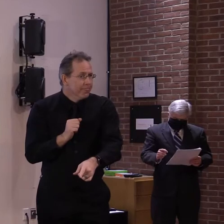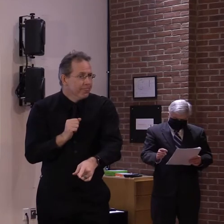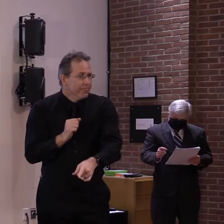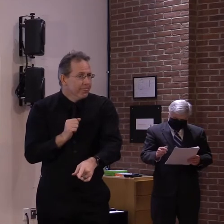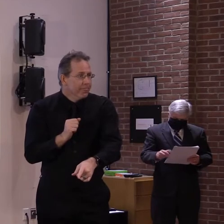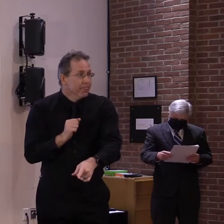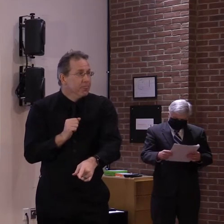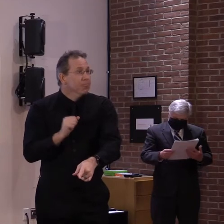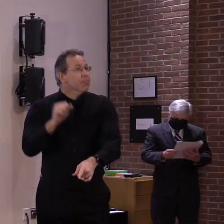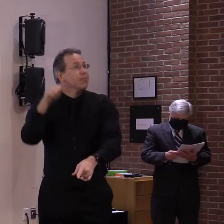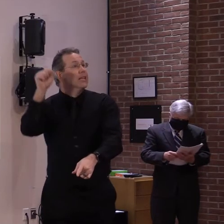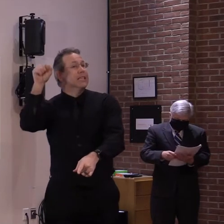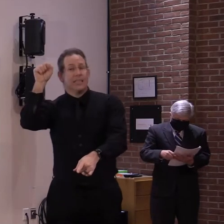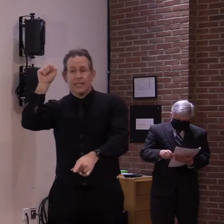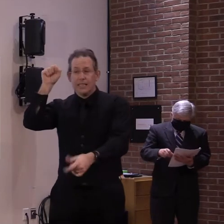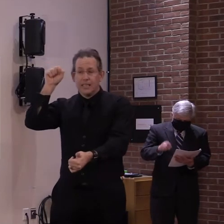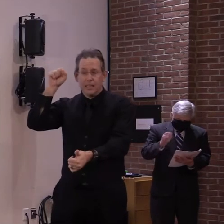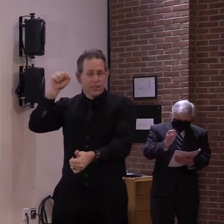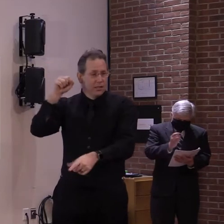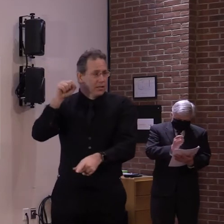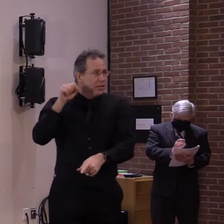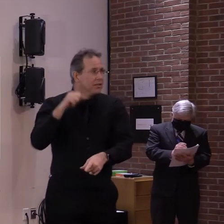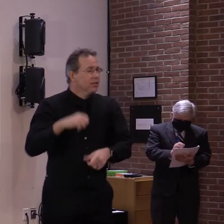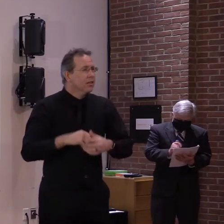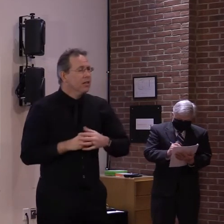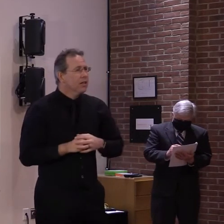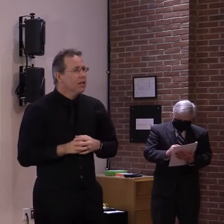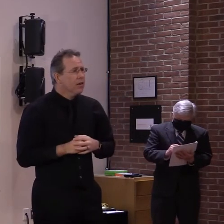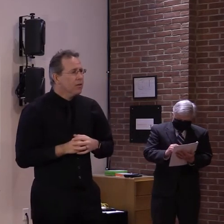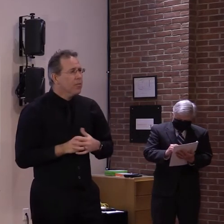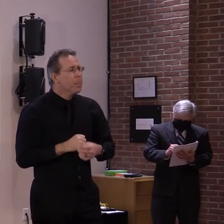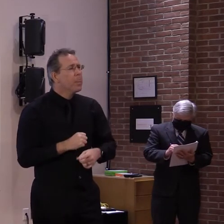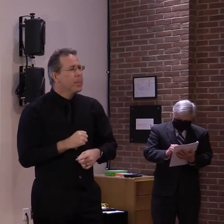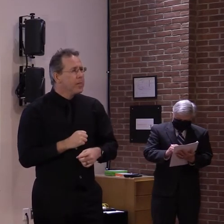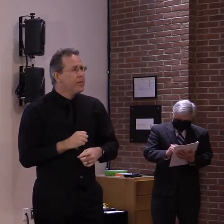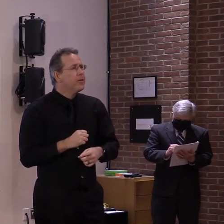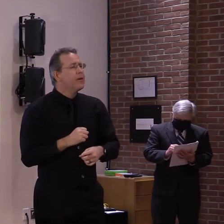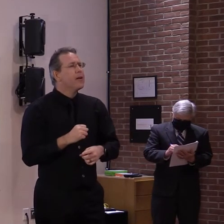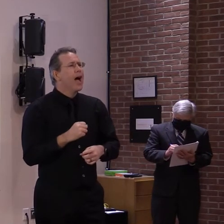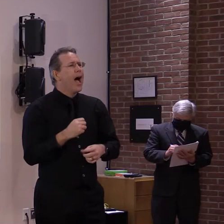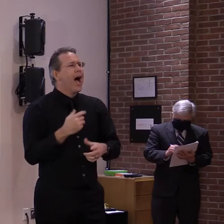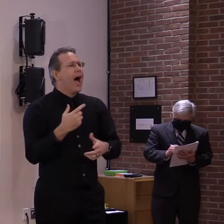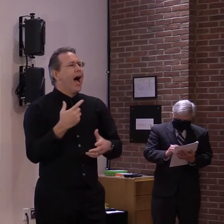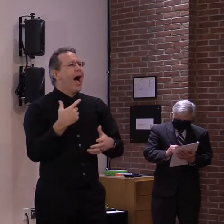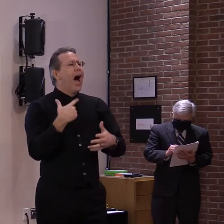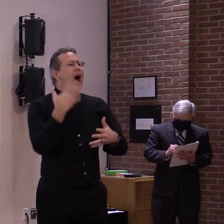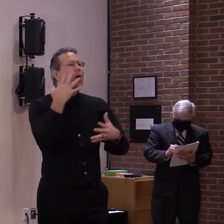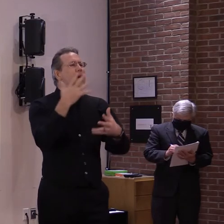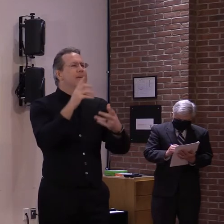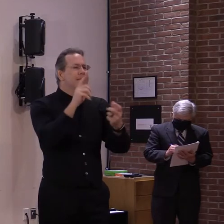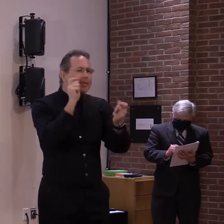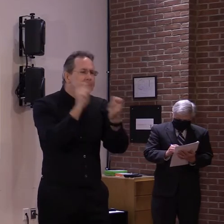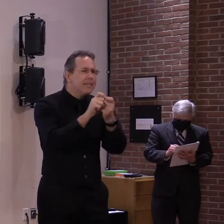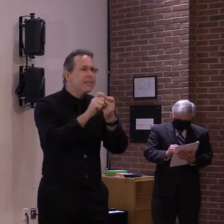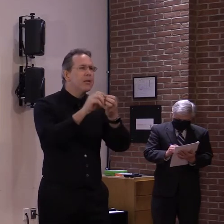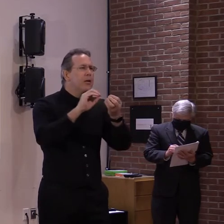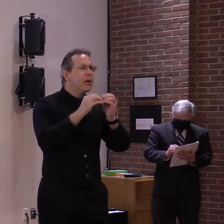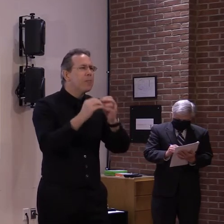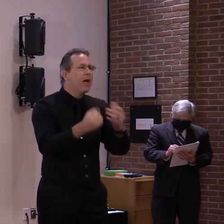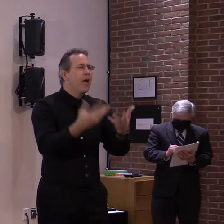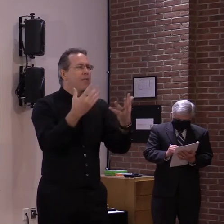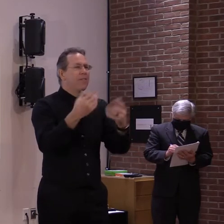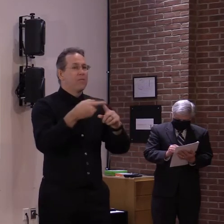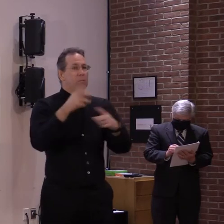Yeah, Governor, you know, I don't know exactly how many of the smaller lenders, there are by definition lenders who